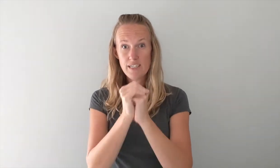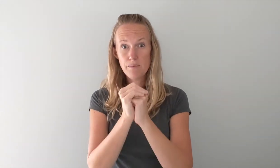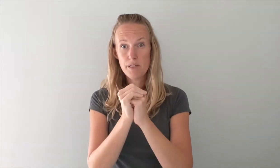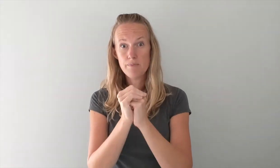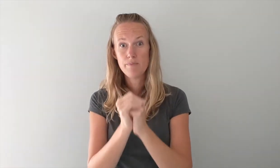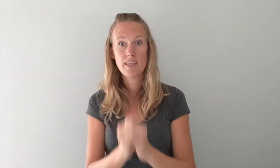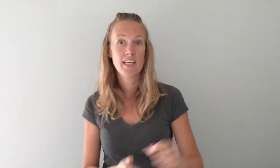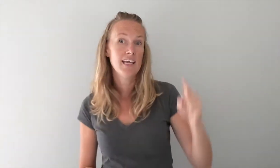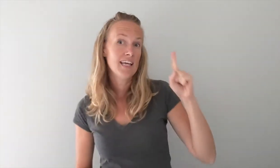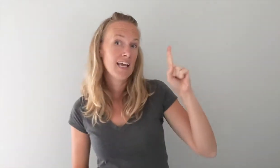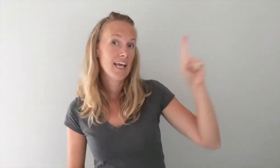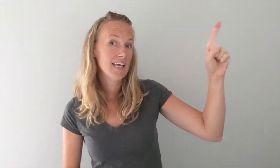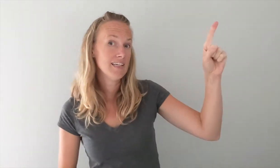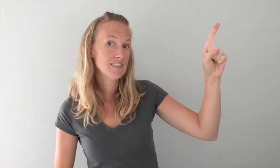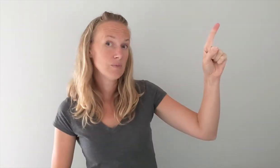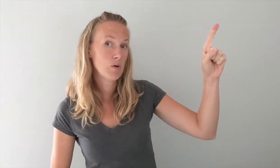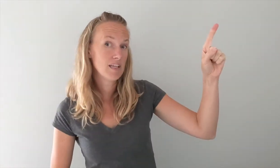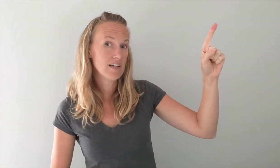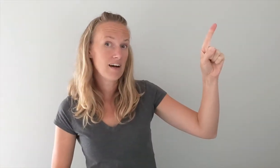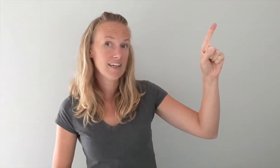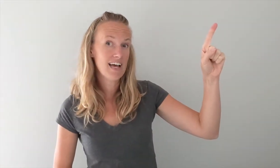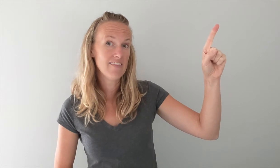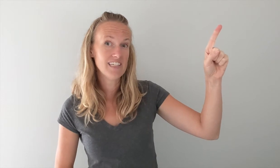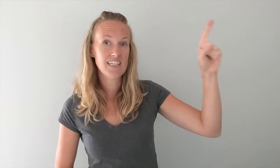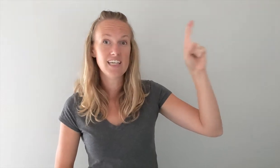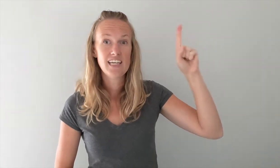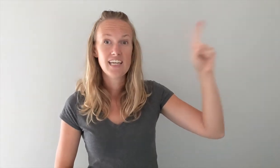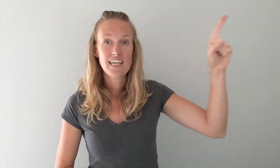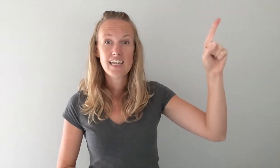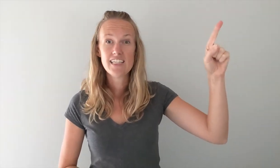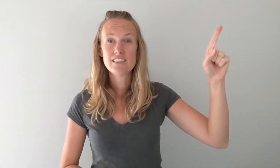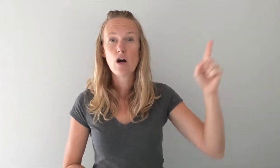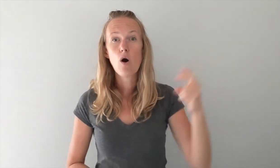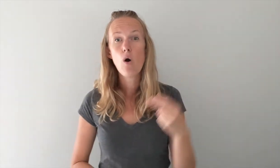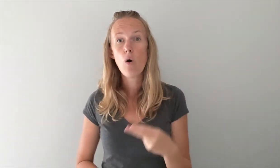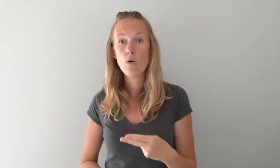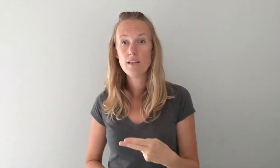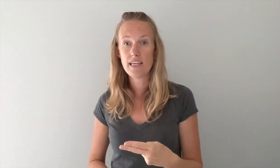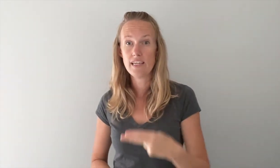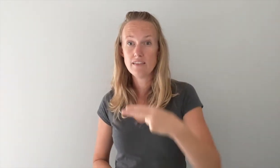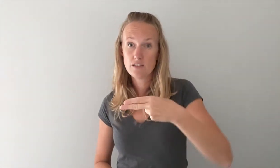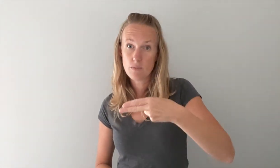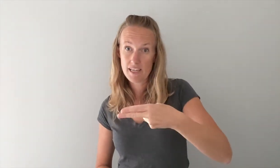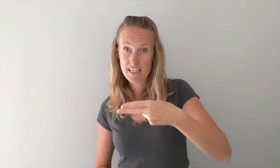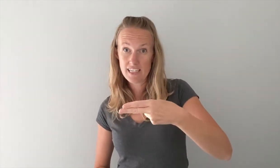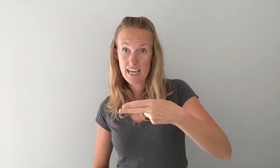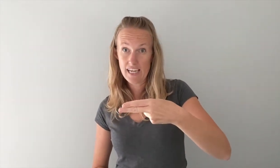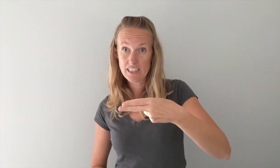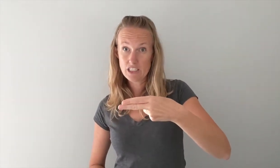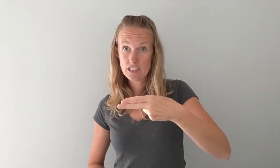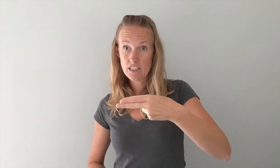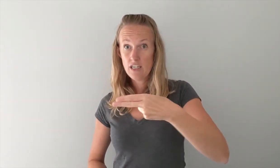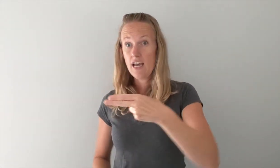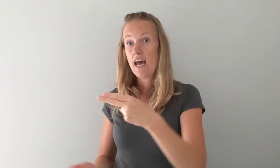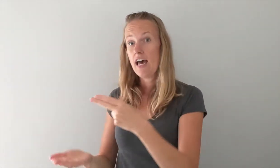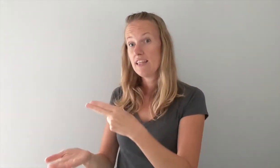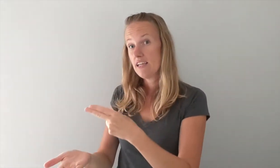his pointing to God in heaven his holy so making an H and then